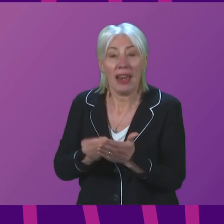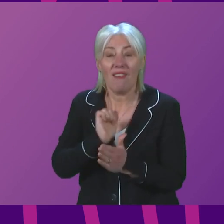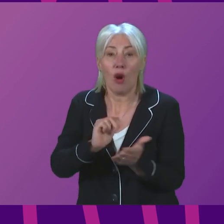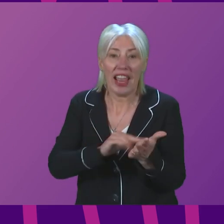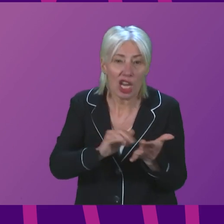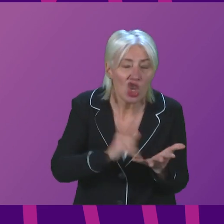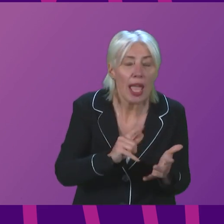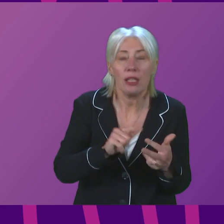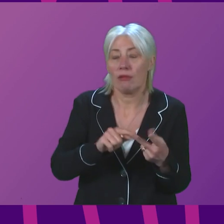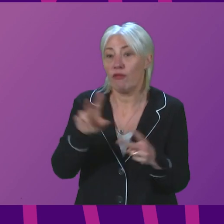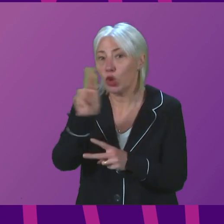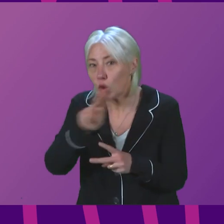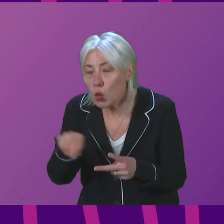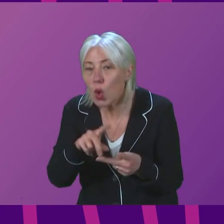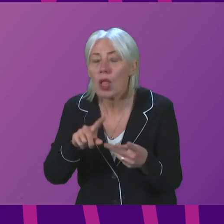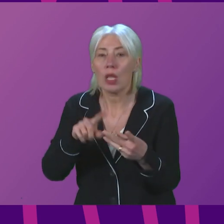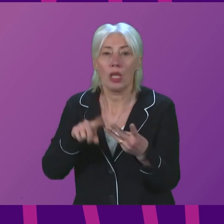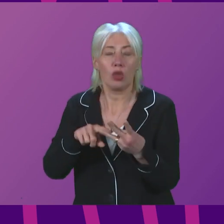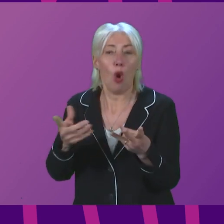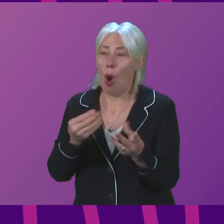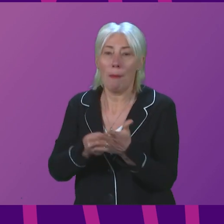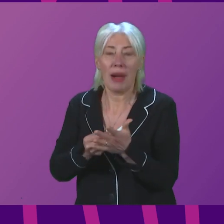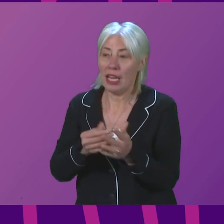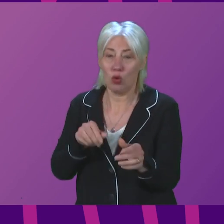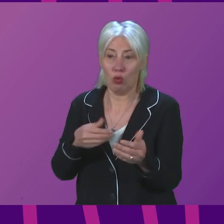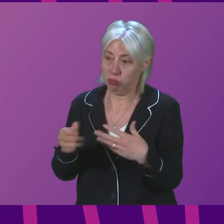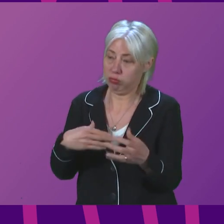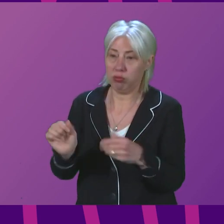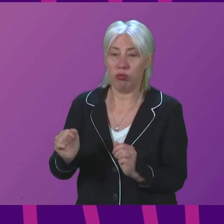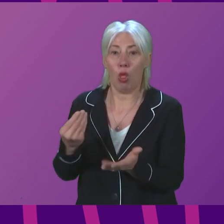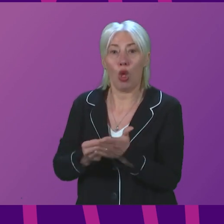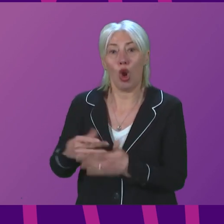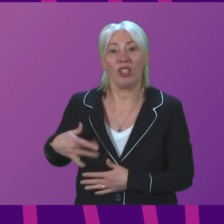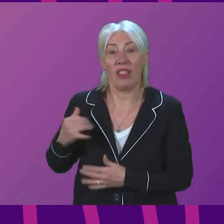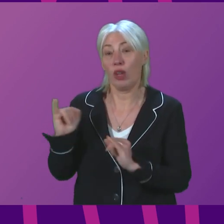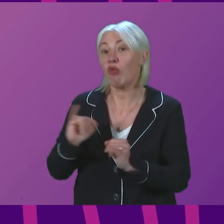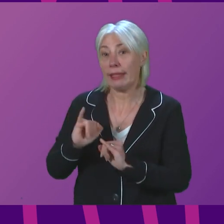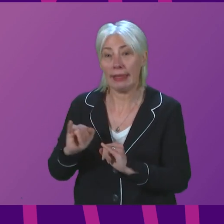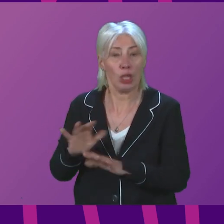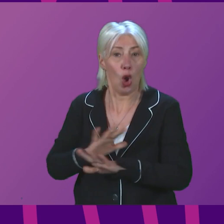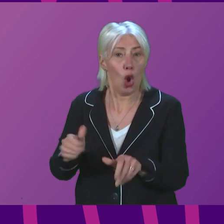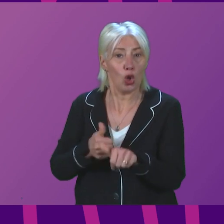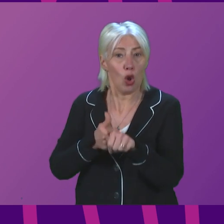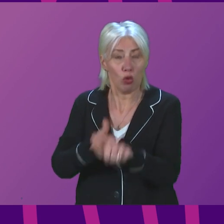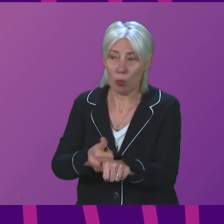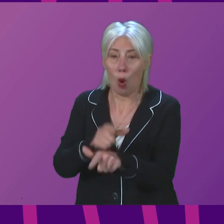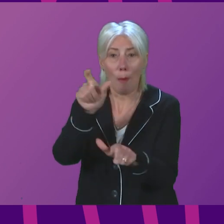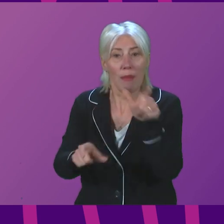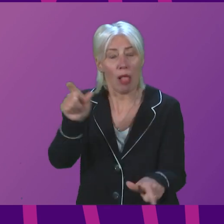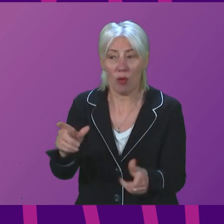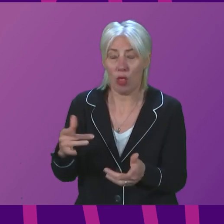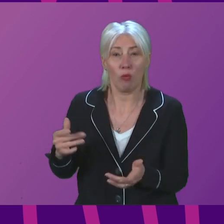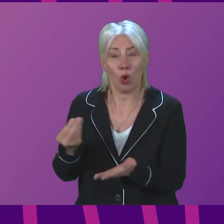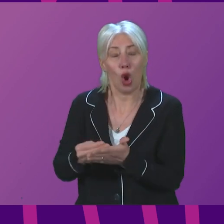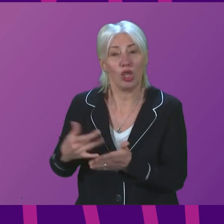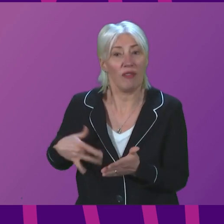more cash for our schools or more cash to tackle the cost of living crisis. Rather than helping people with a cost of living crisis, why